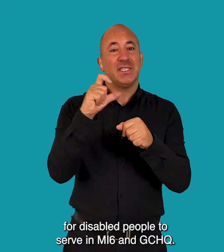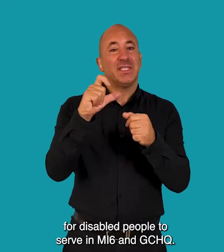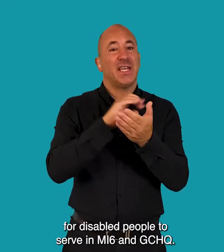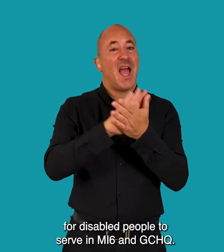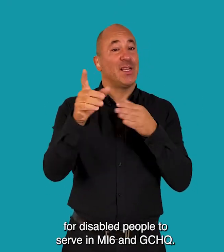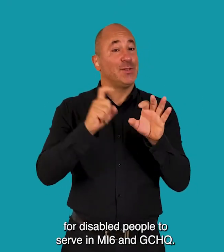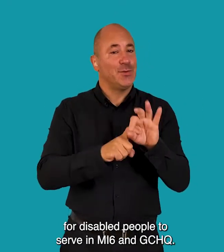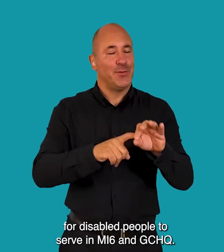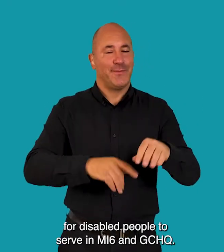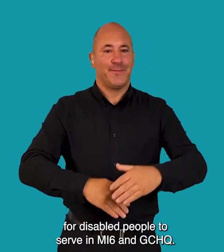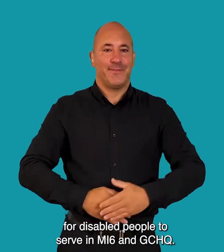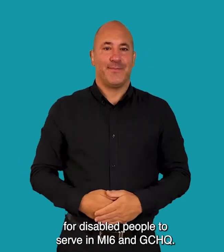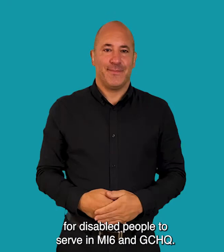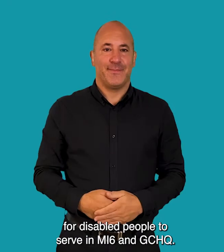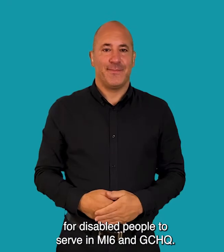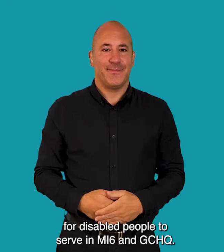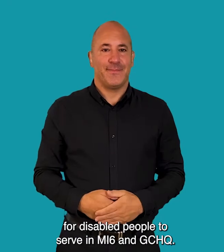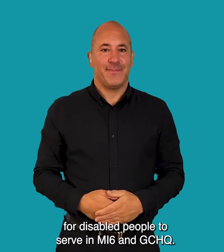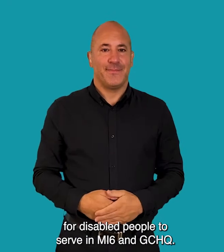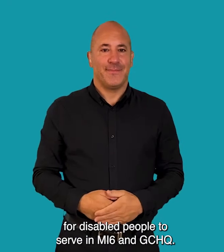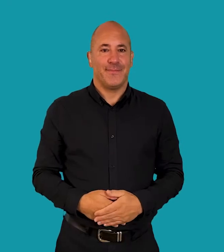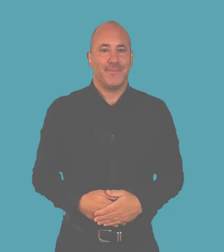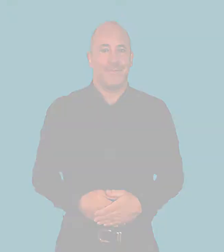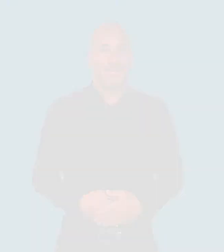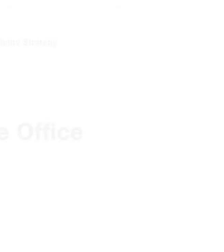in MI6 and GCHQ